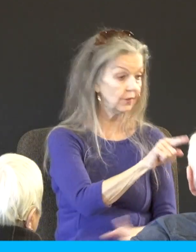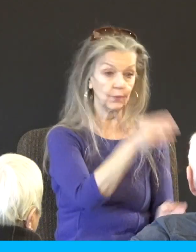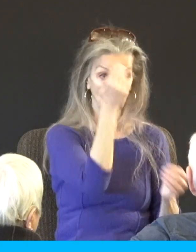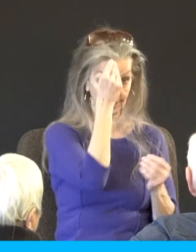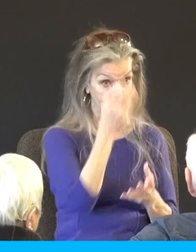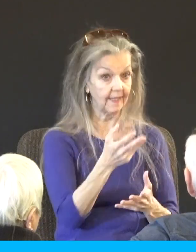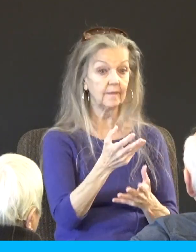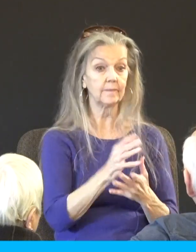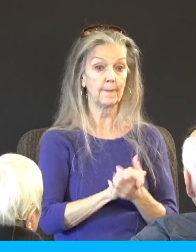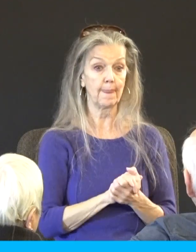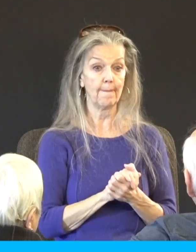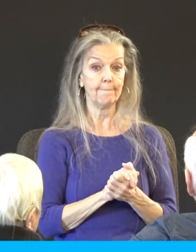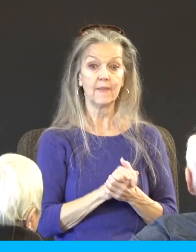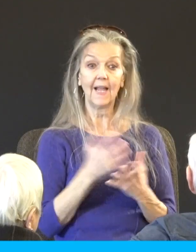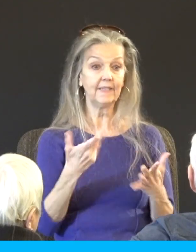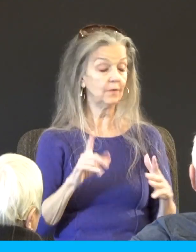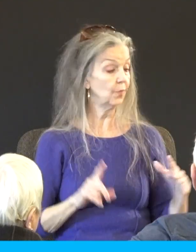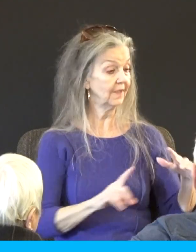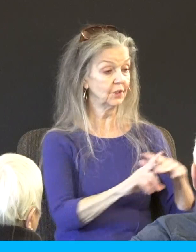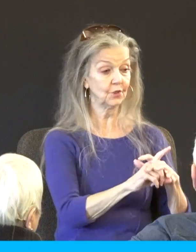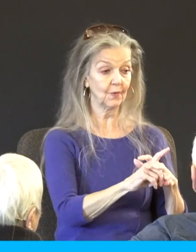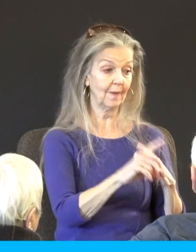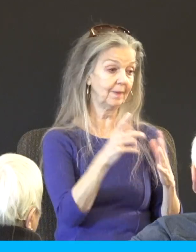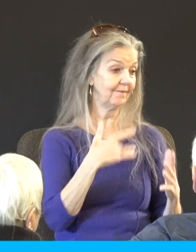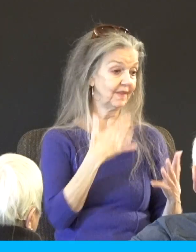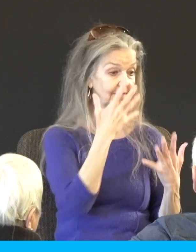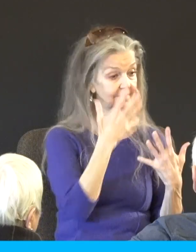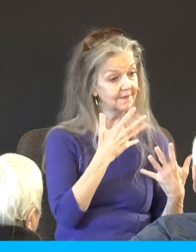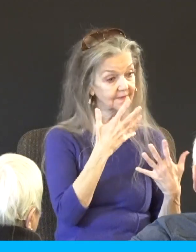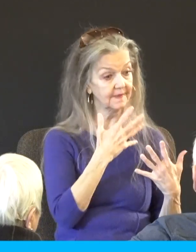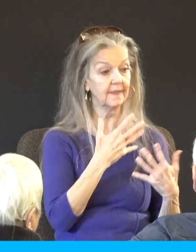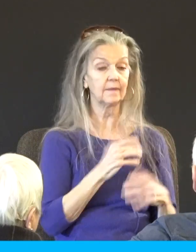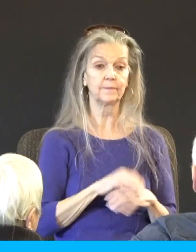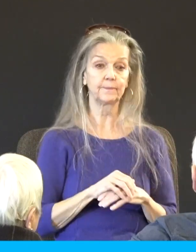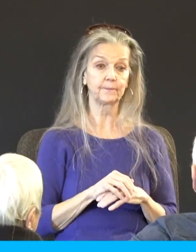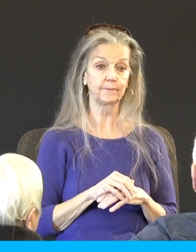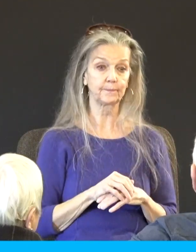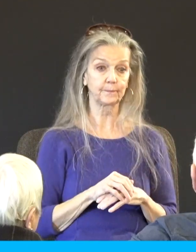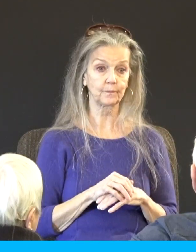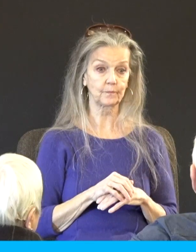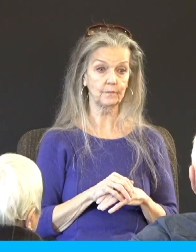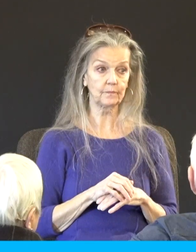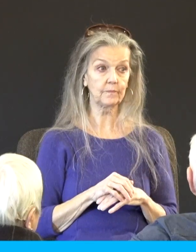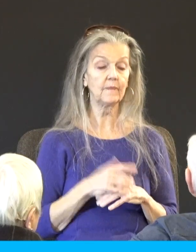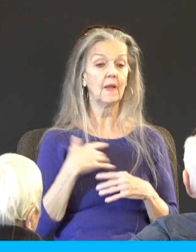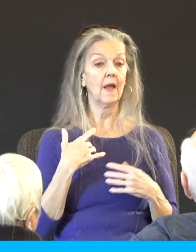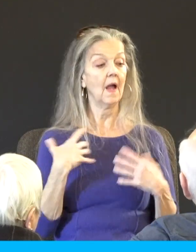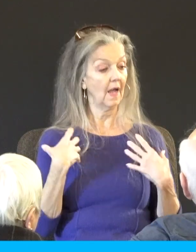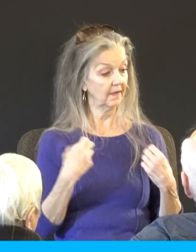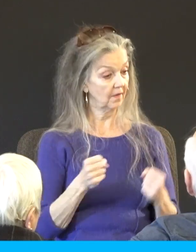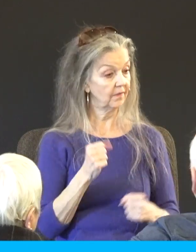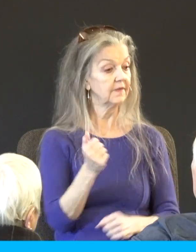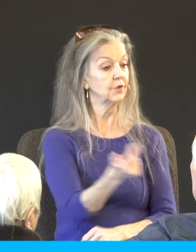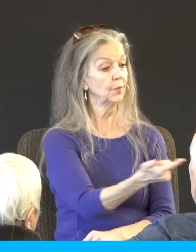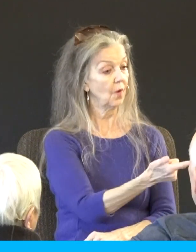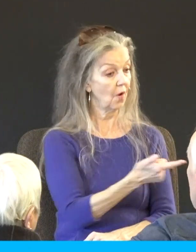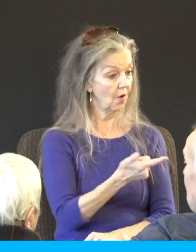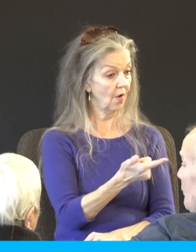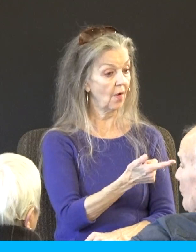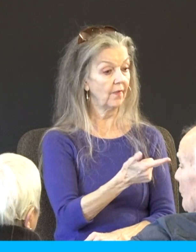lest when I came I should have sorrow of them of whom I ought to rejoice verse 3 I had confidence in you all that my joy is the joy of you all for out of much